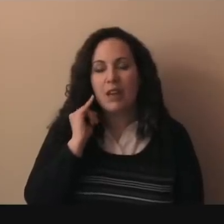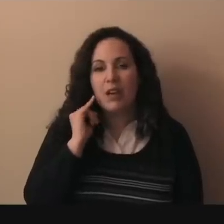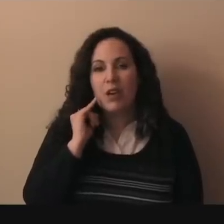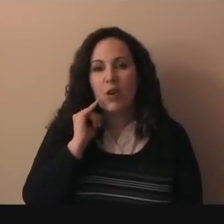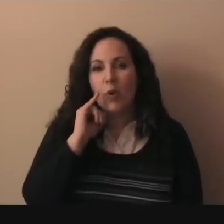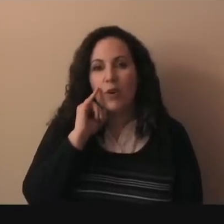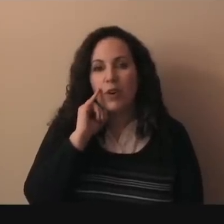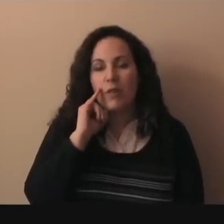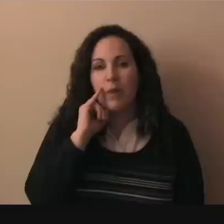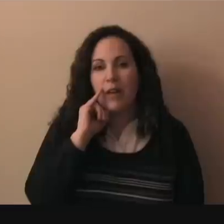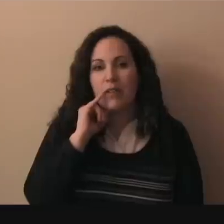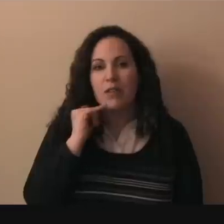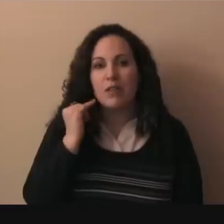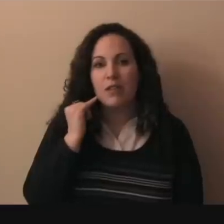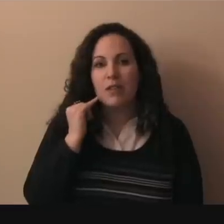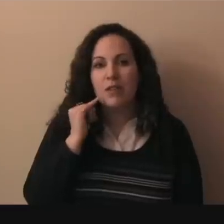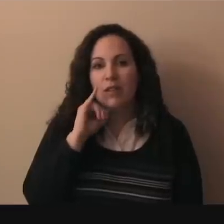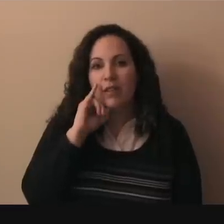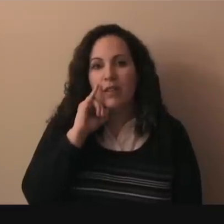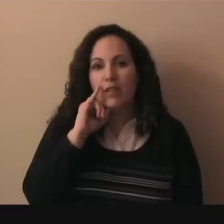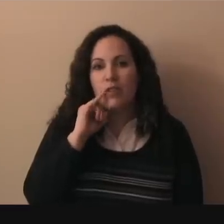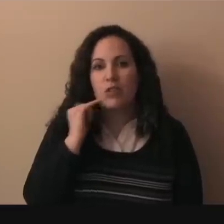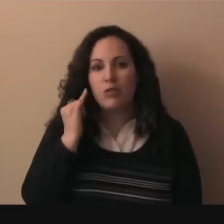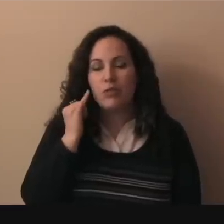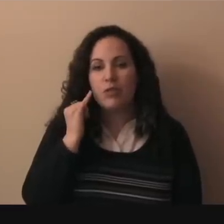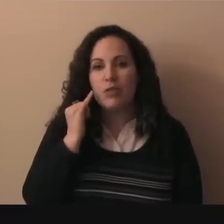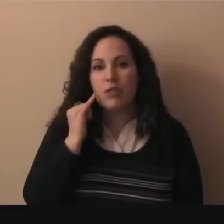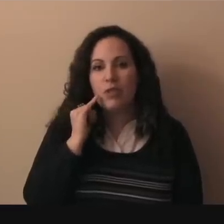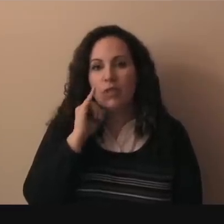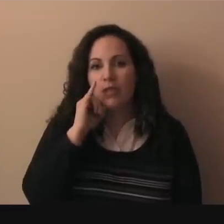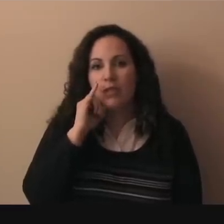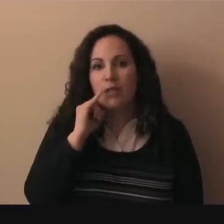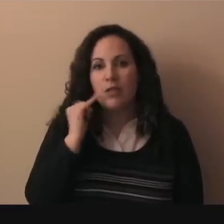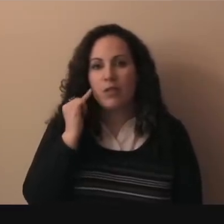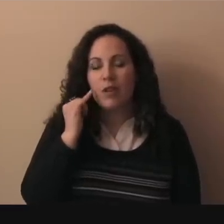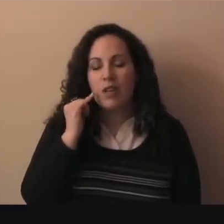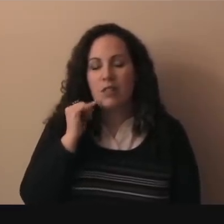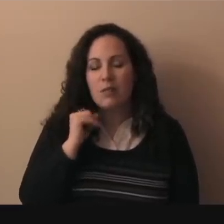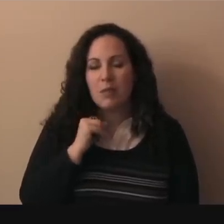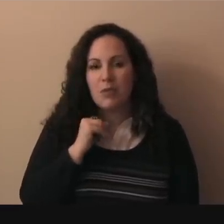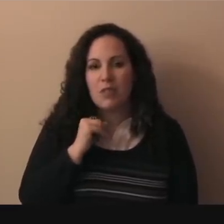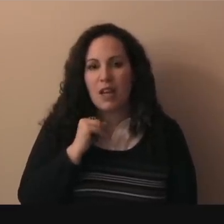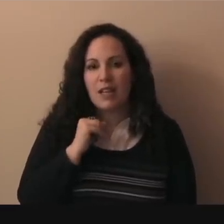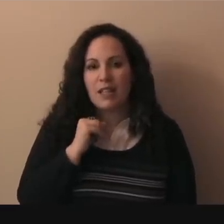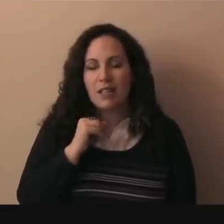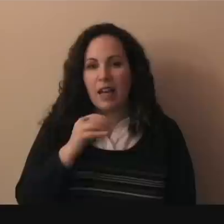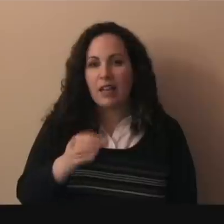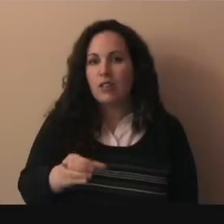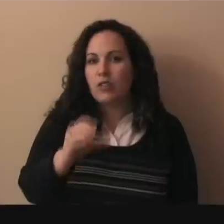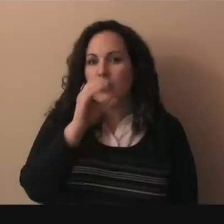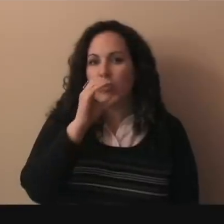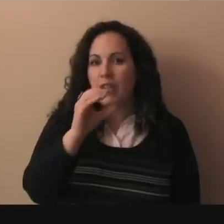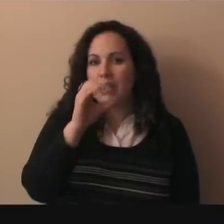corner of your mouth juice some people sign it like drink